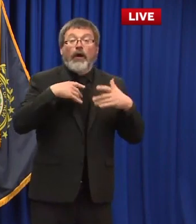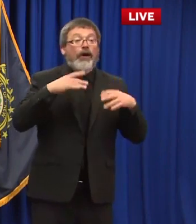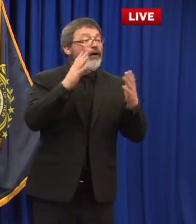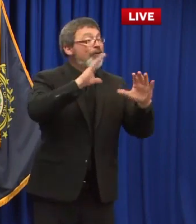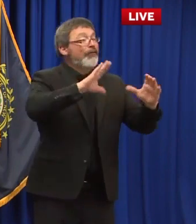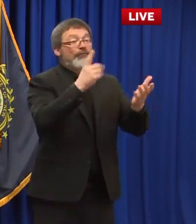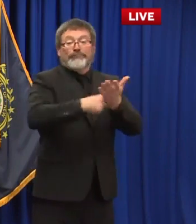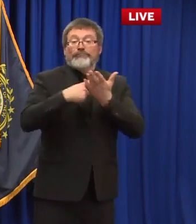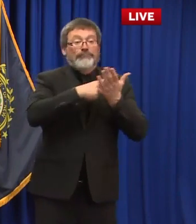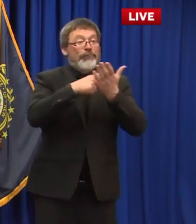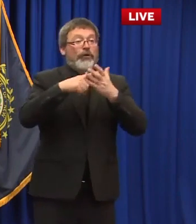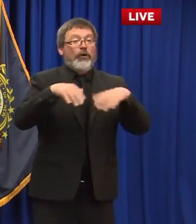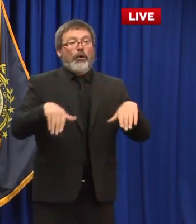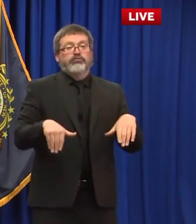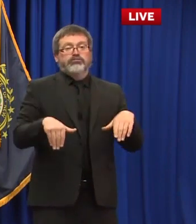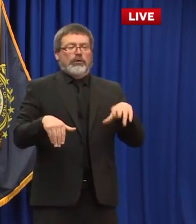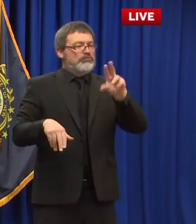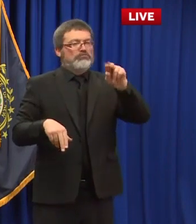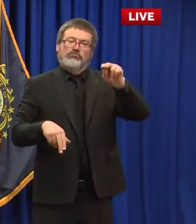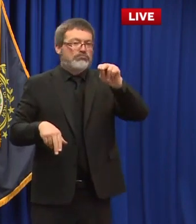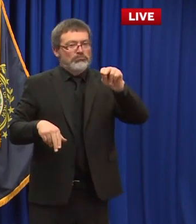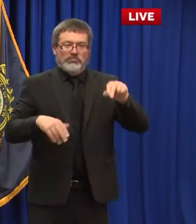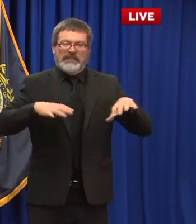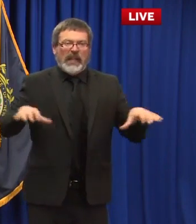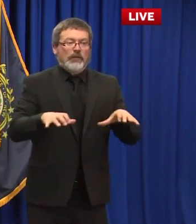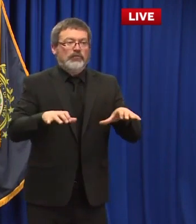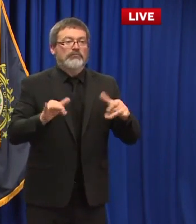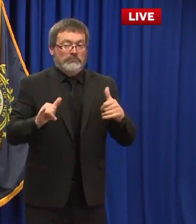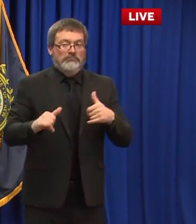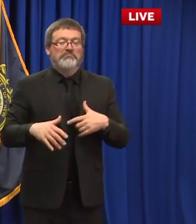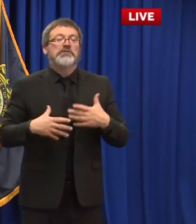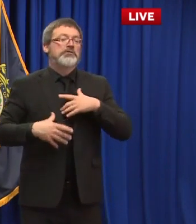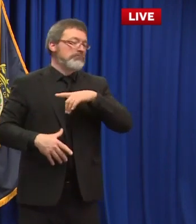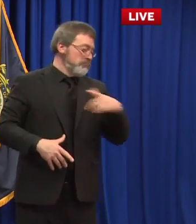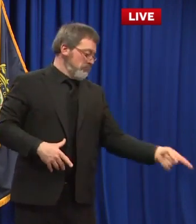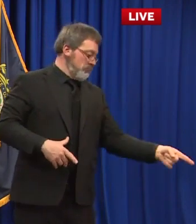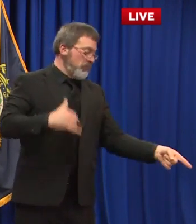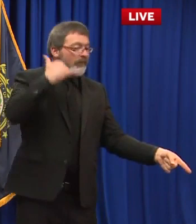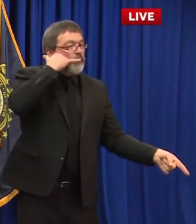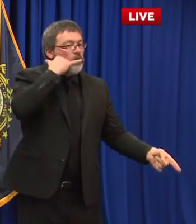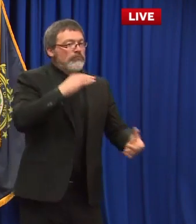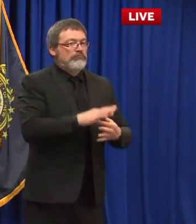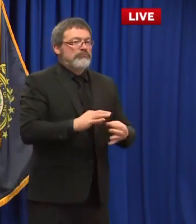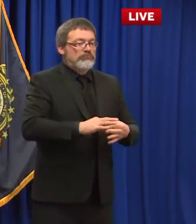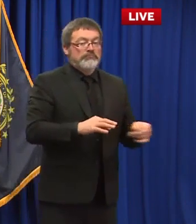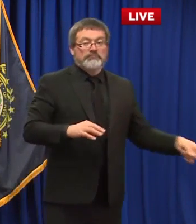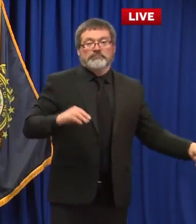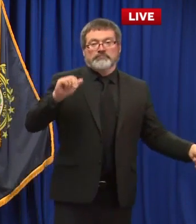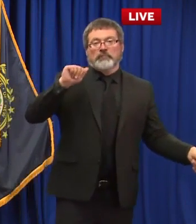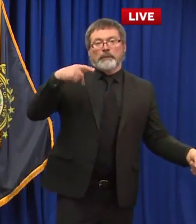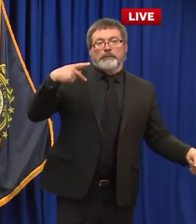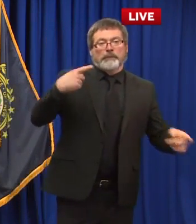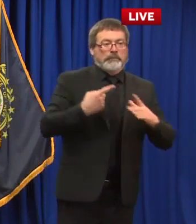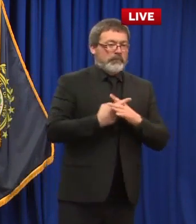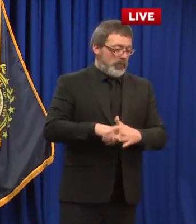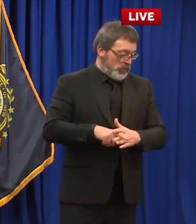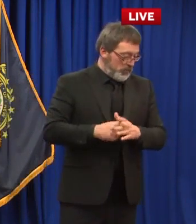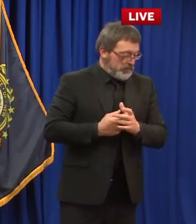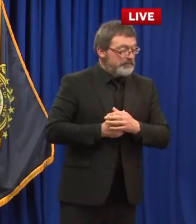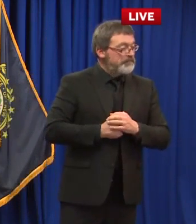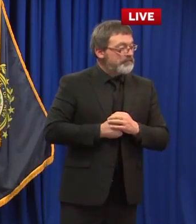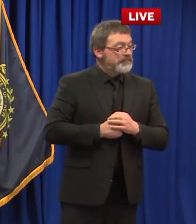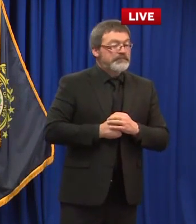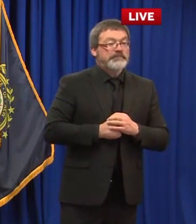let's take some on the phone if we could first question comes from holly rayner with associated press holly go ahead with your question